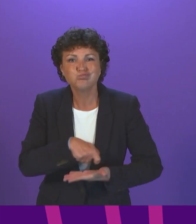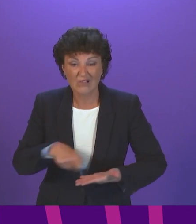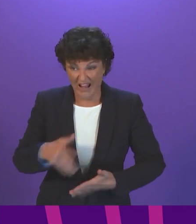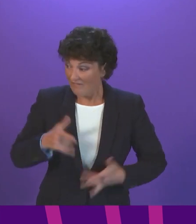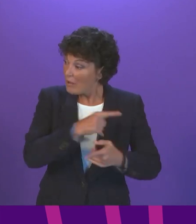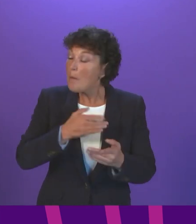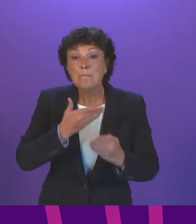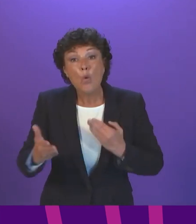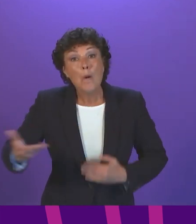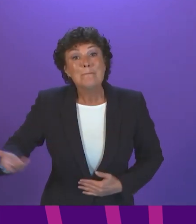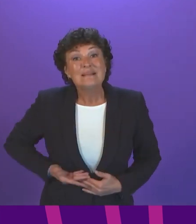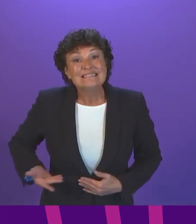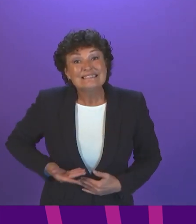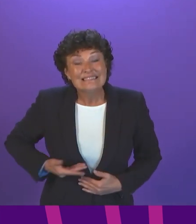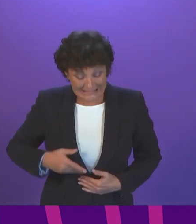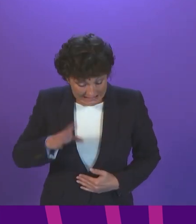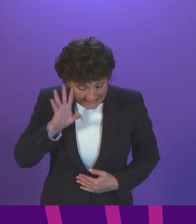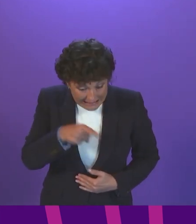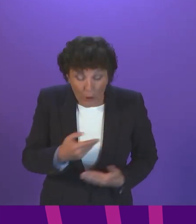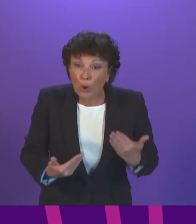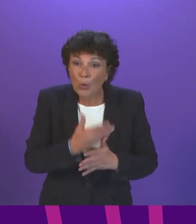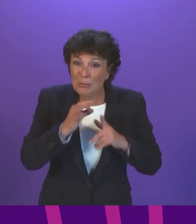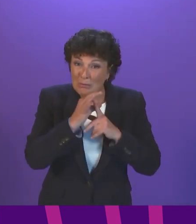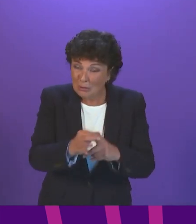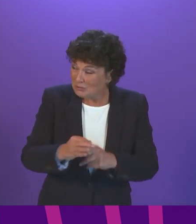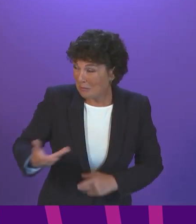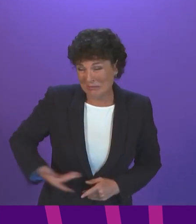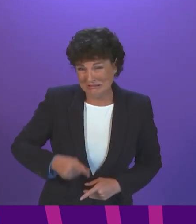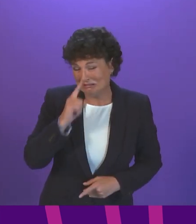proposals, the more they agree they are an absolute sham.